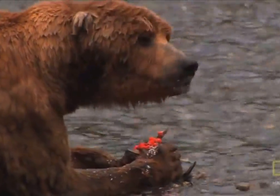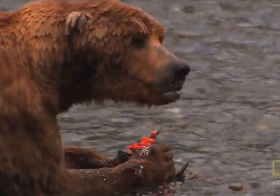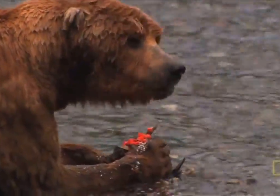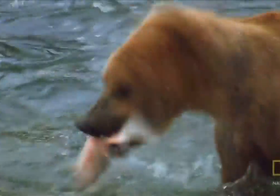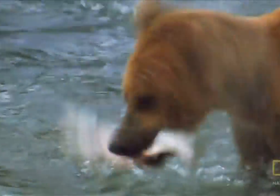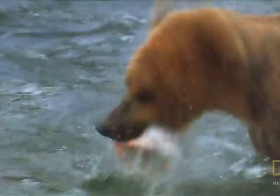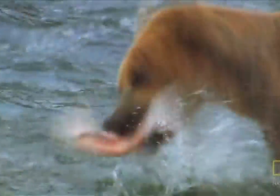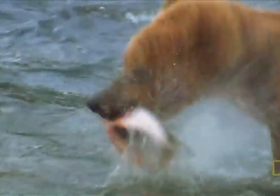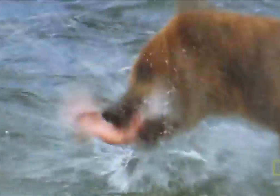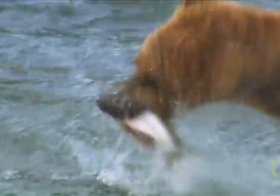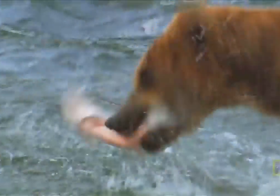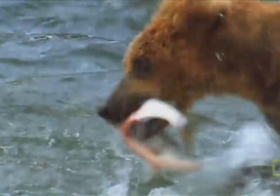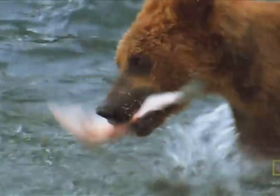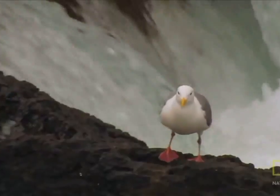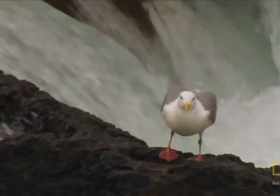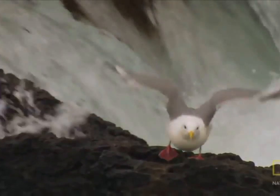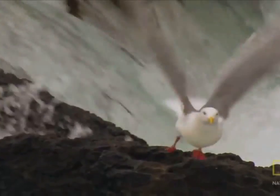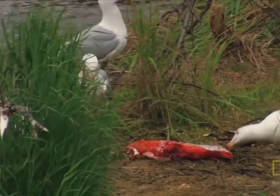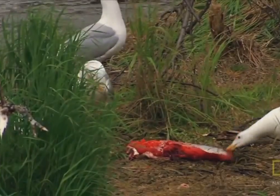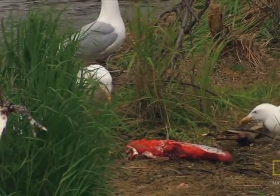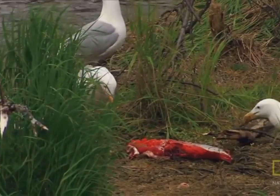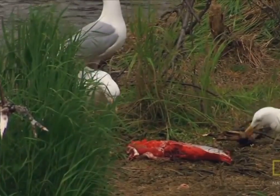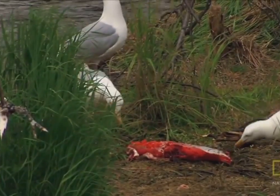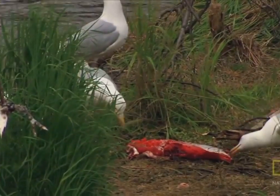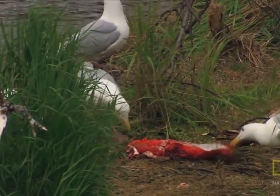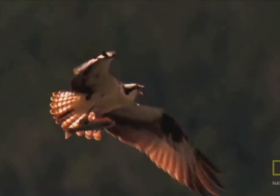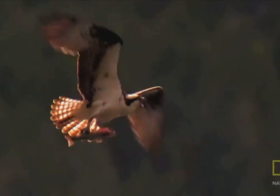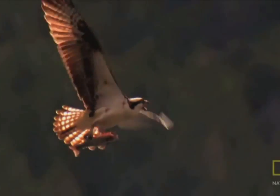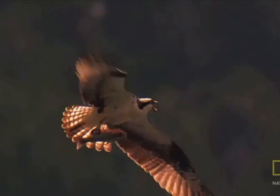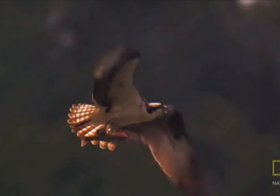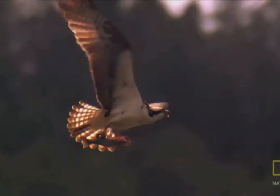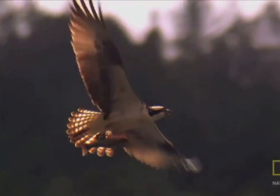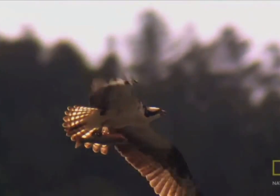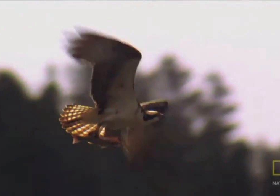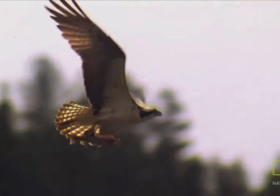principalities, against powers, against spiritual hosts of wickedness in the heavens?